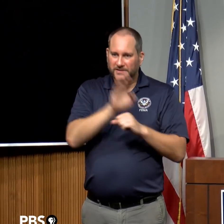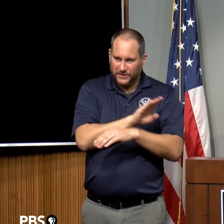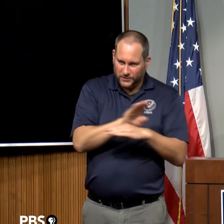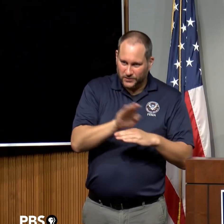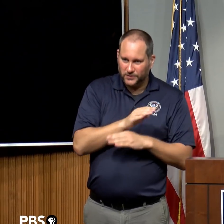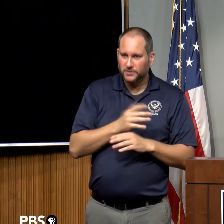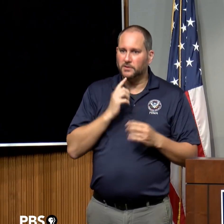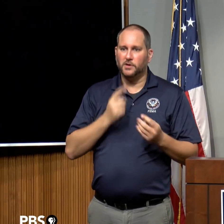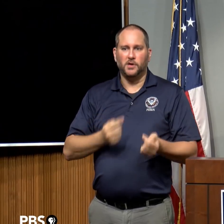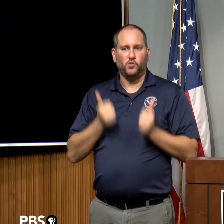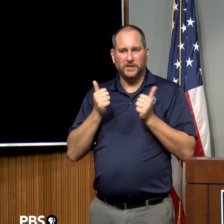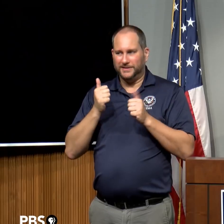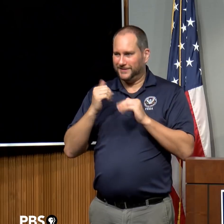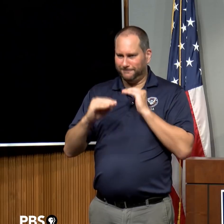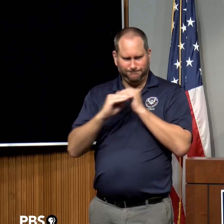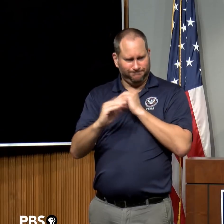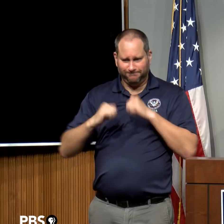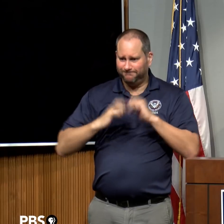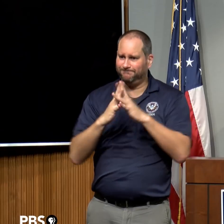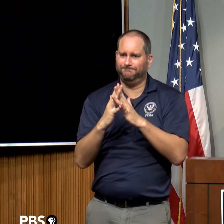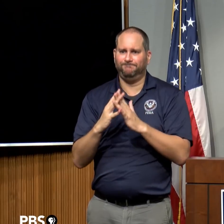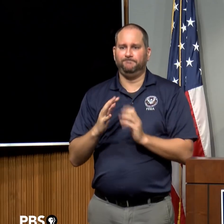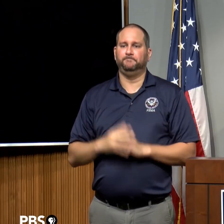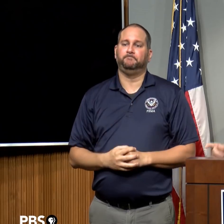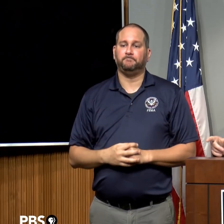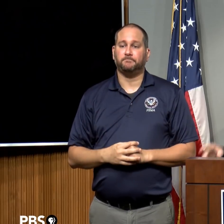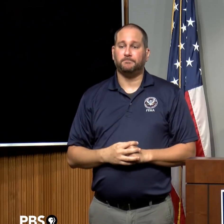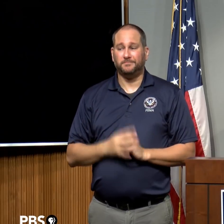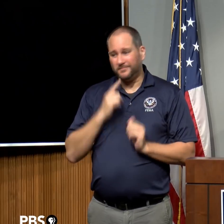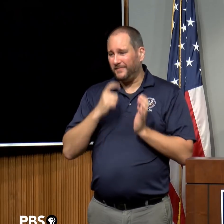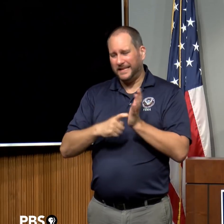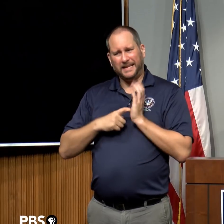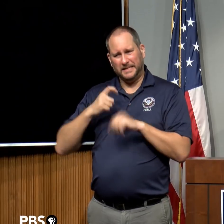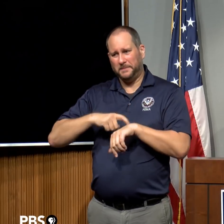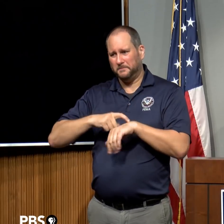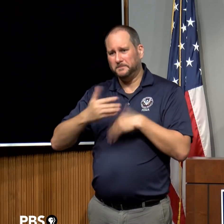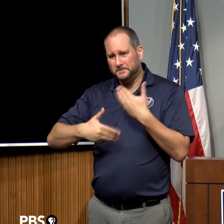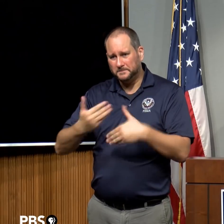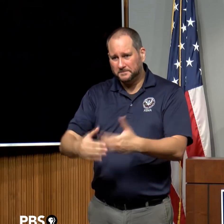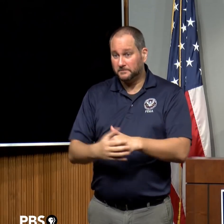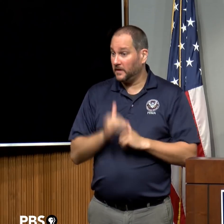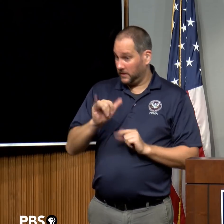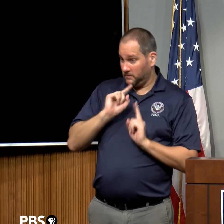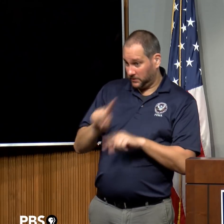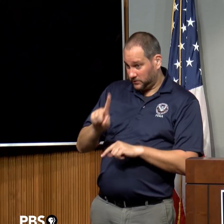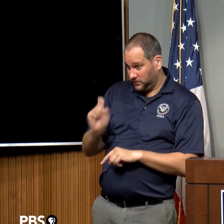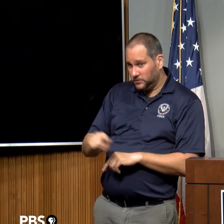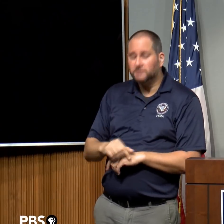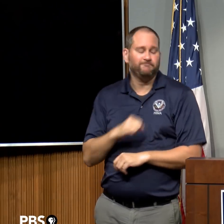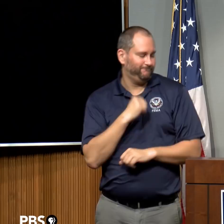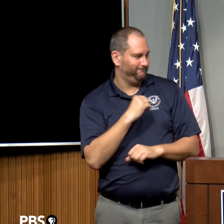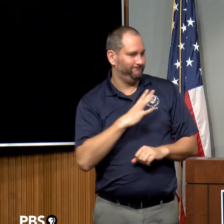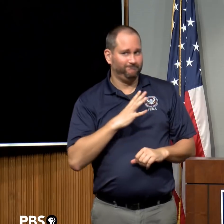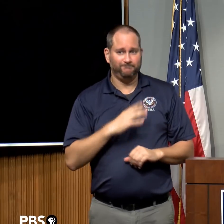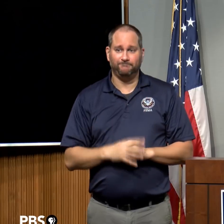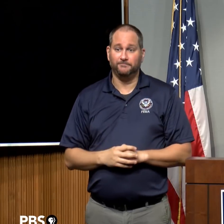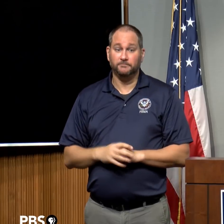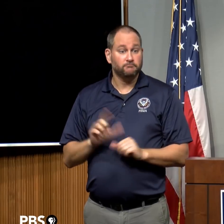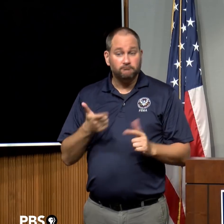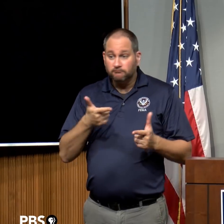stabilize that. But it will take some time. Does that answer your question? Okay, thank you. Anybody else?